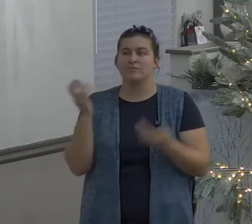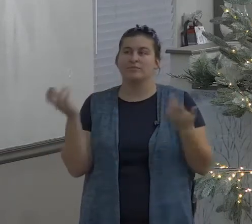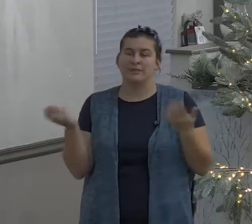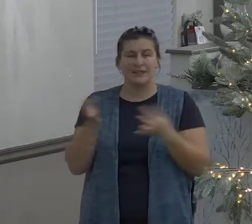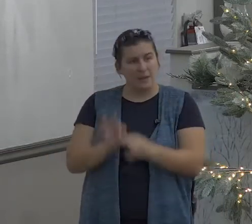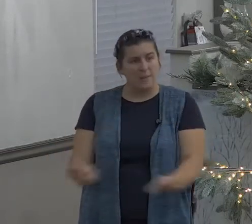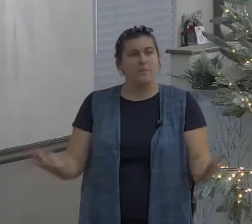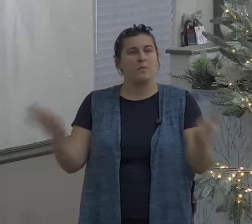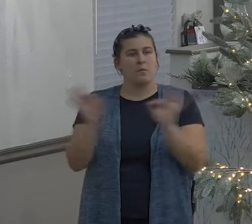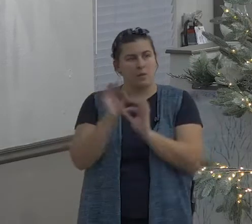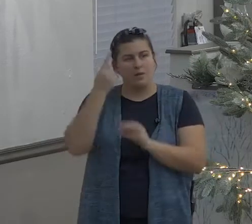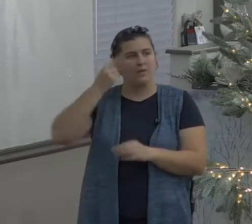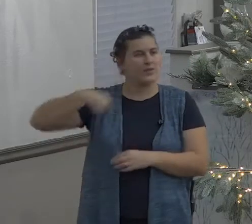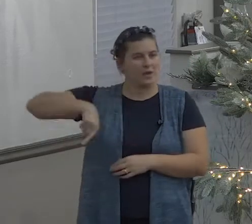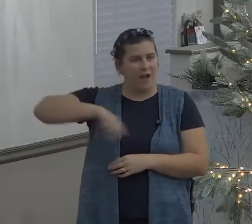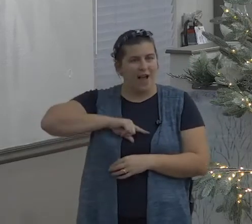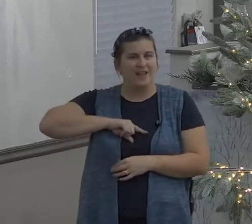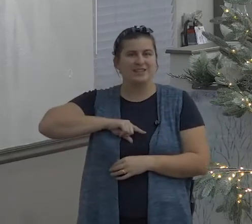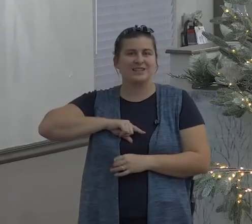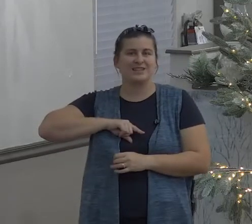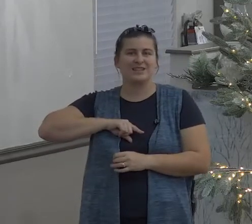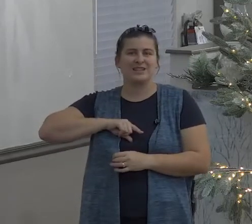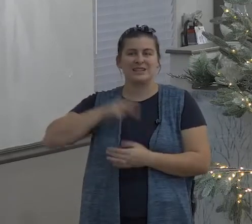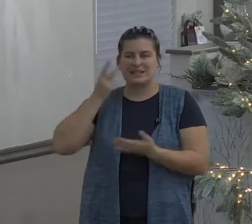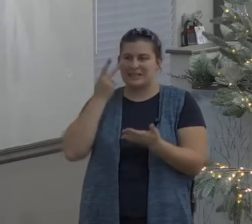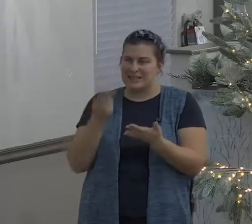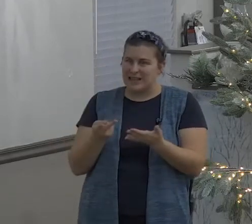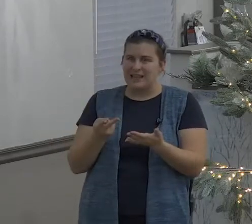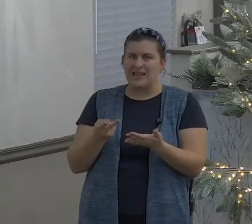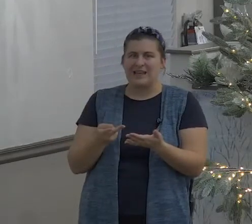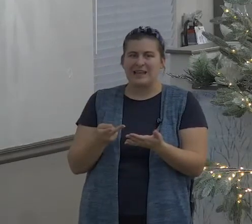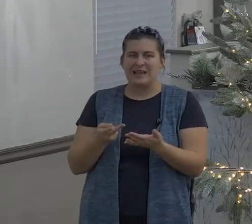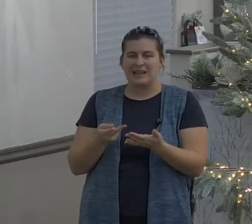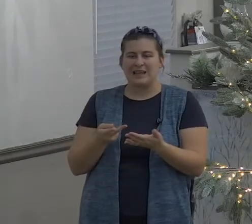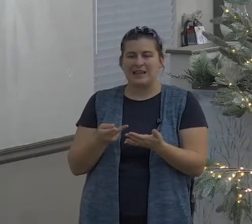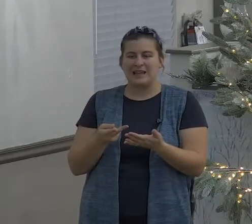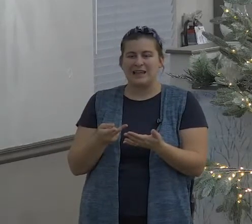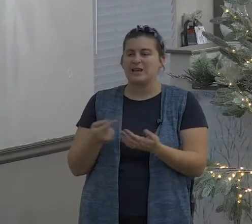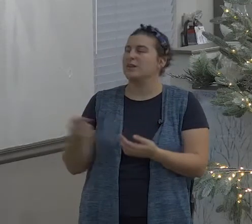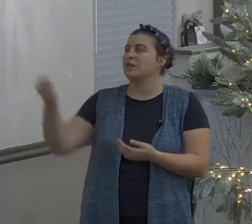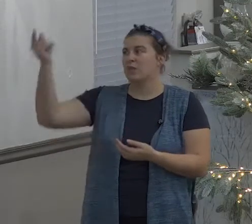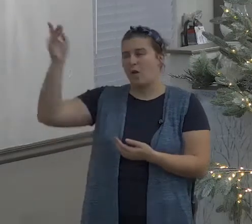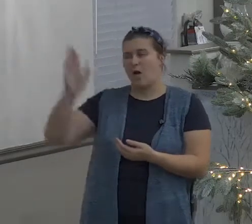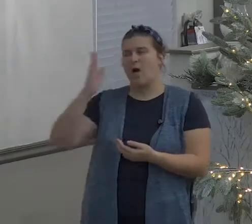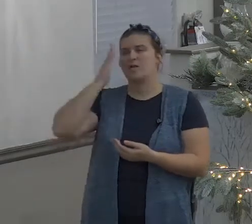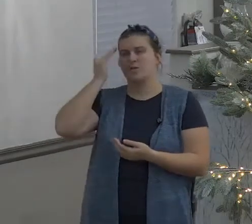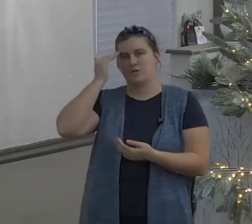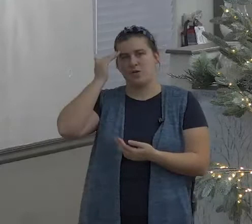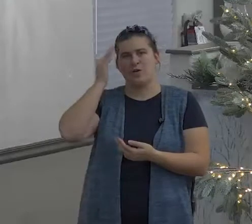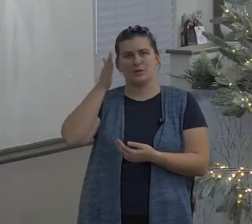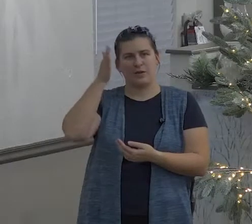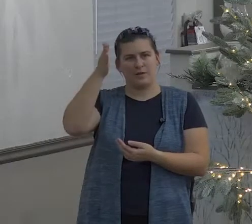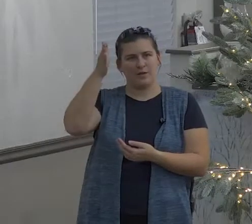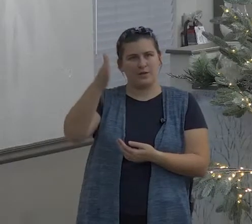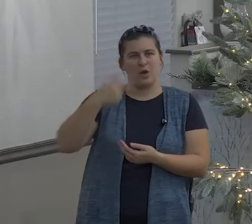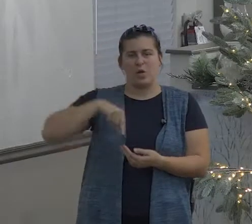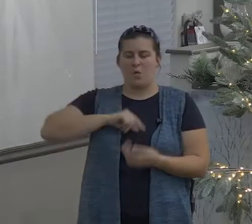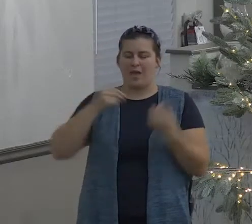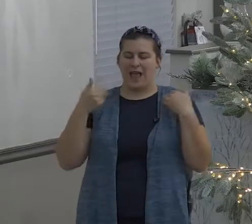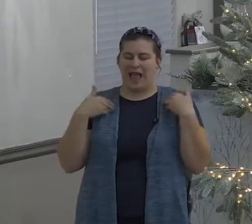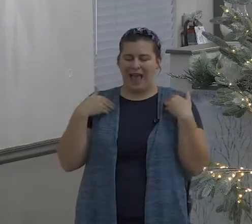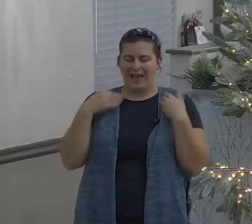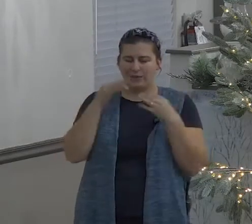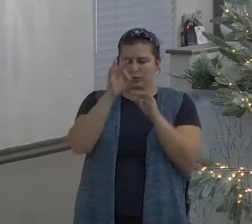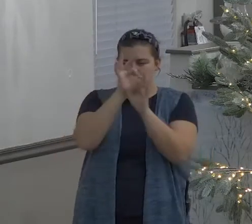the sheep need rest they need rest and so it's